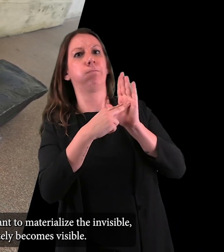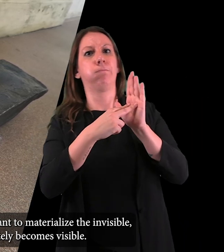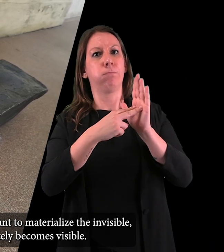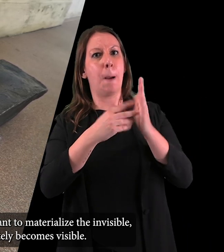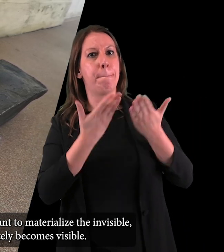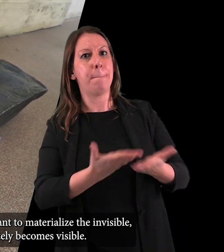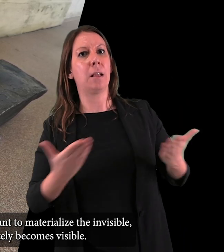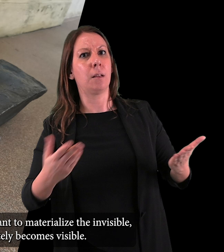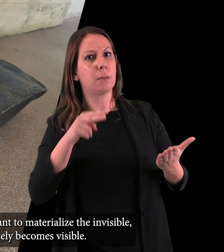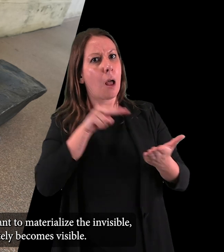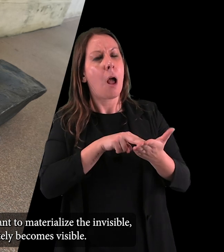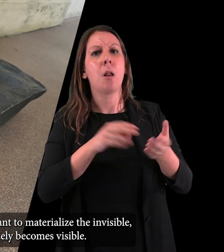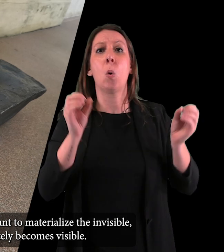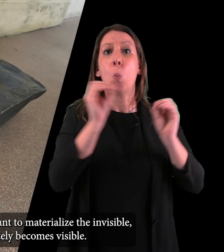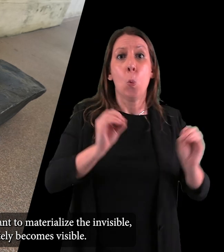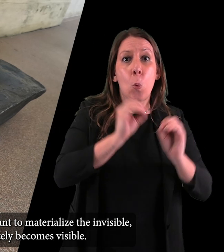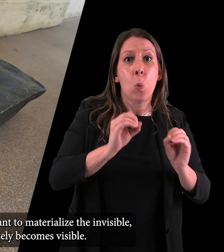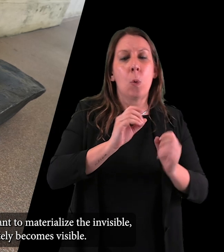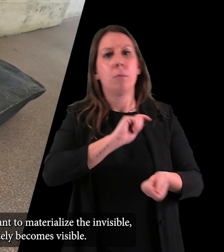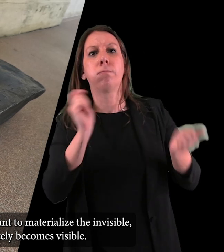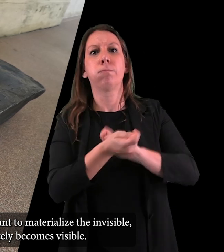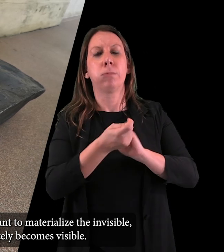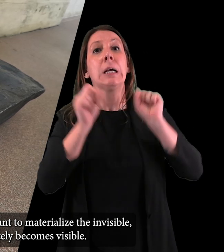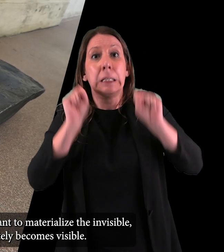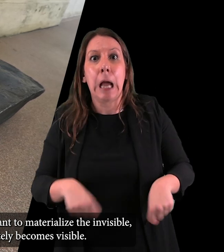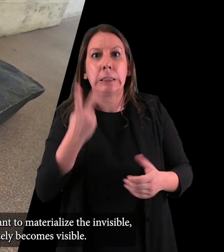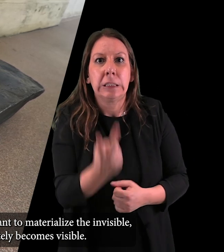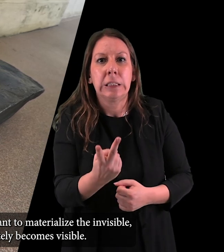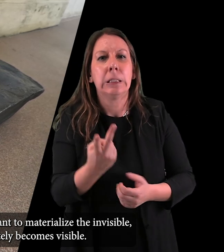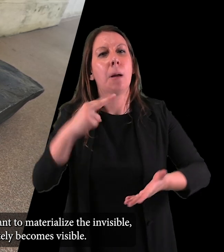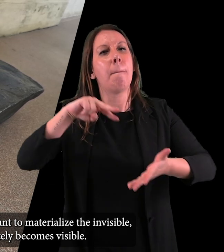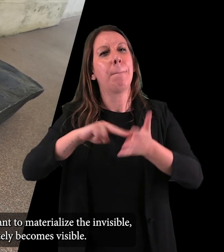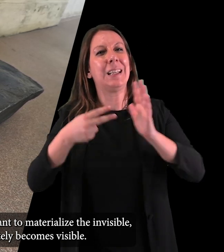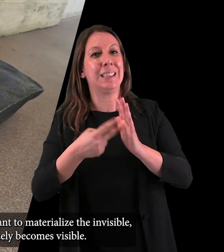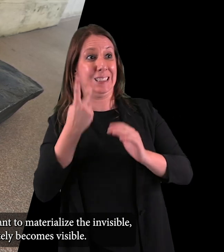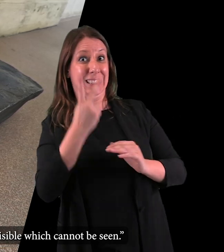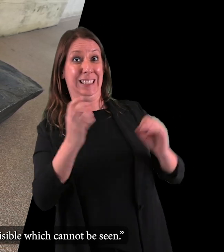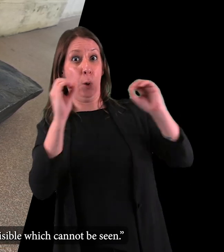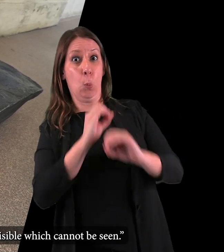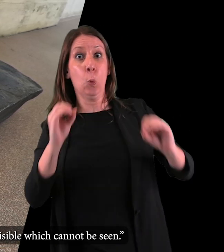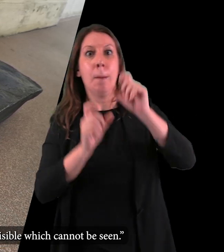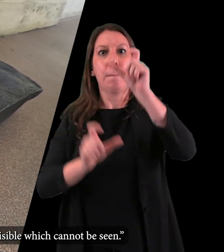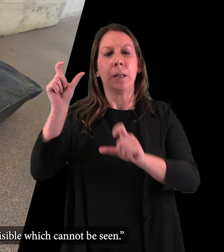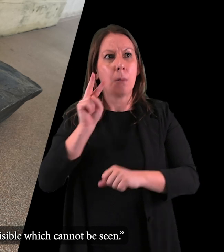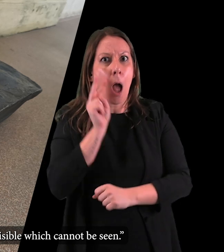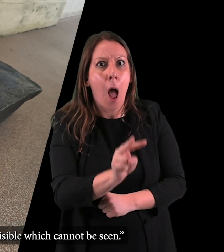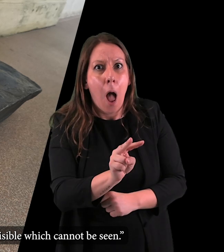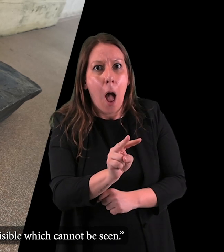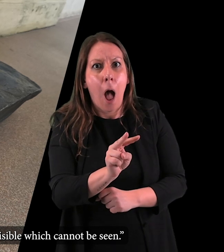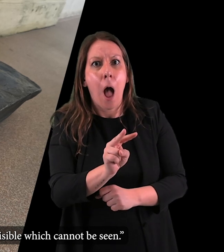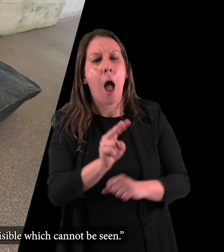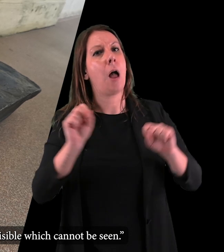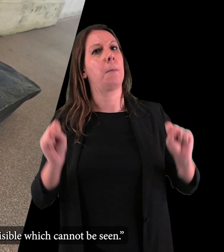As he explains If I want to materialize the invisible It immediately becomes